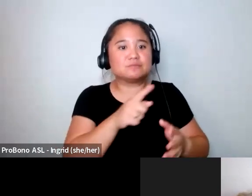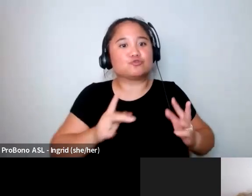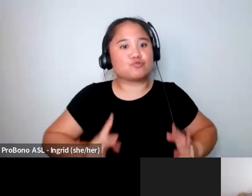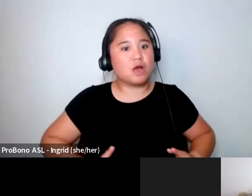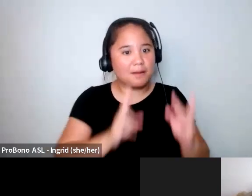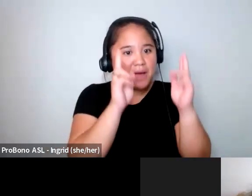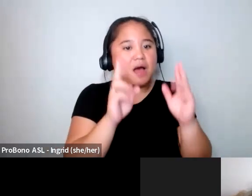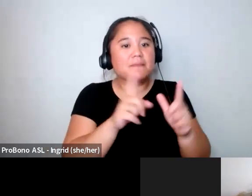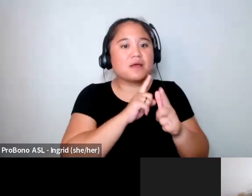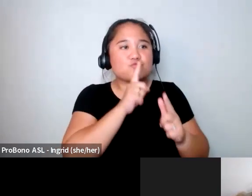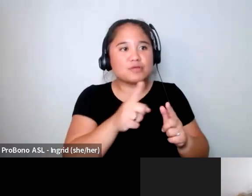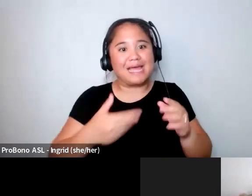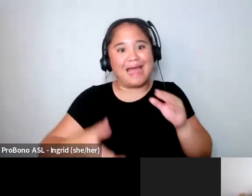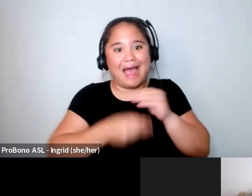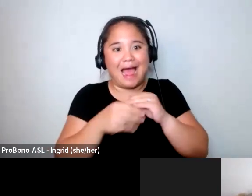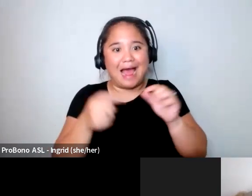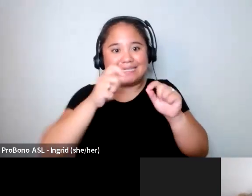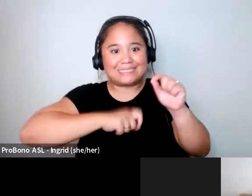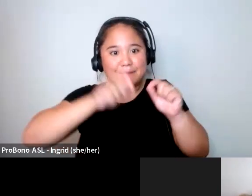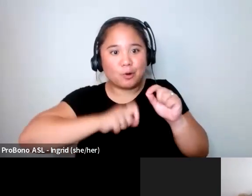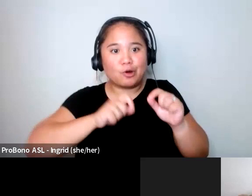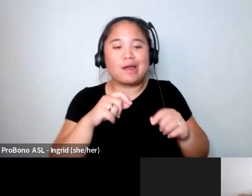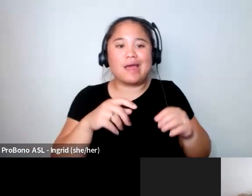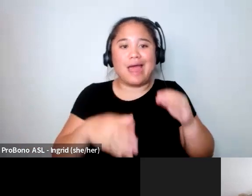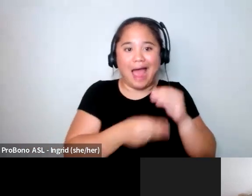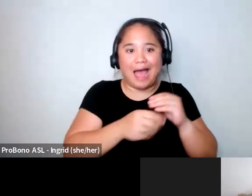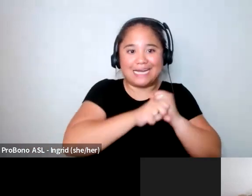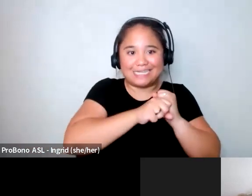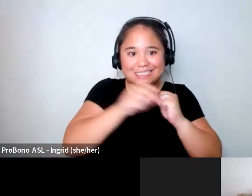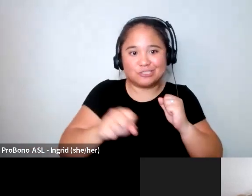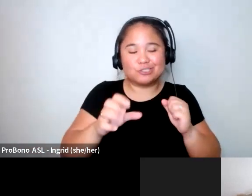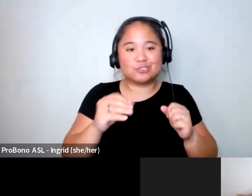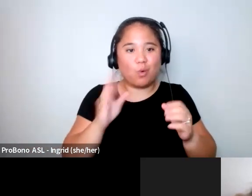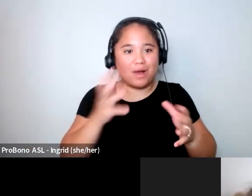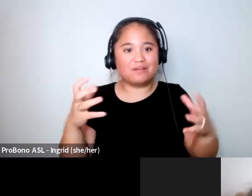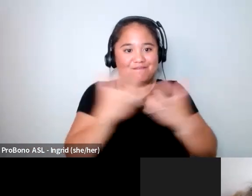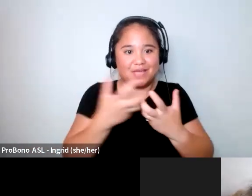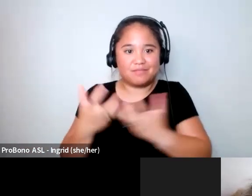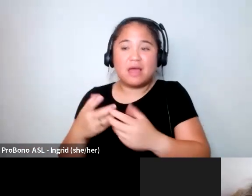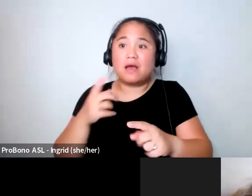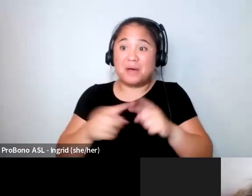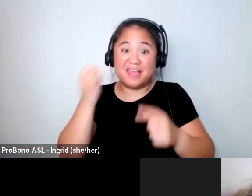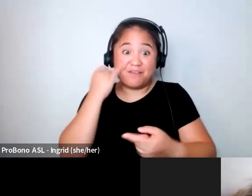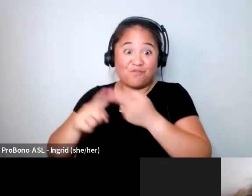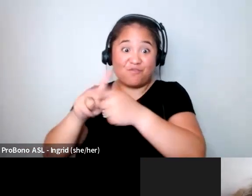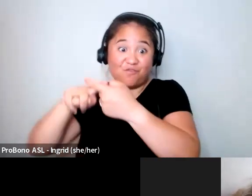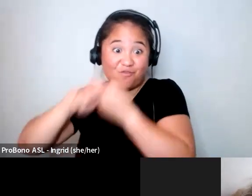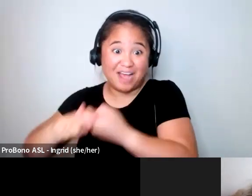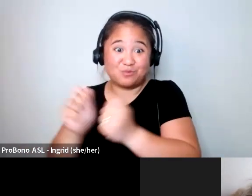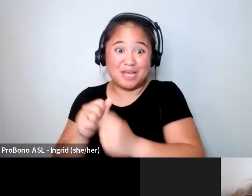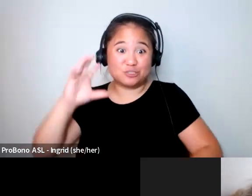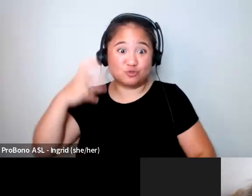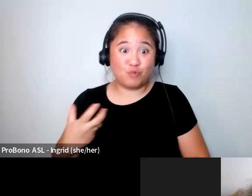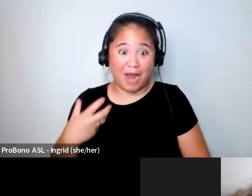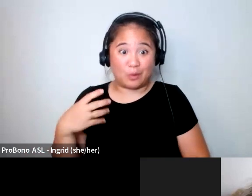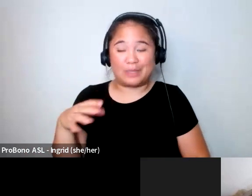up and like put a zipper and add like an extension to them so it you know i think if you're friends with drag queens those are great people to hang out with because they